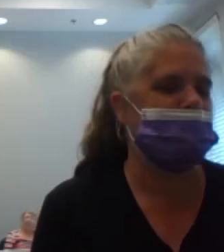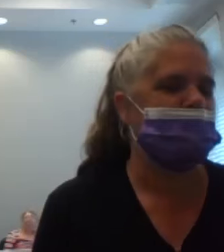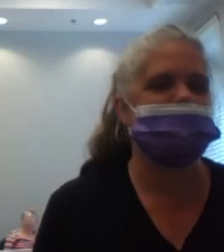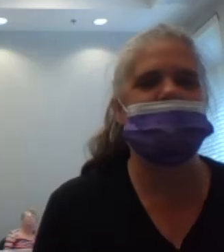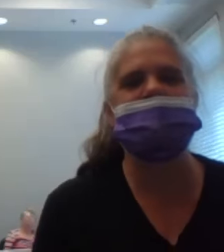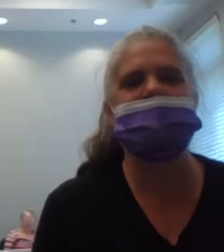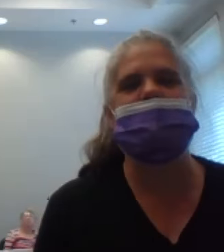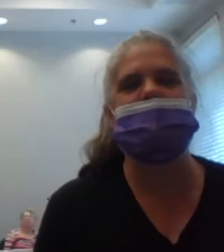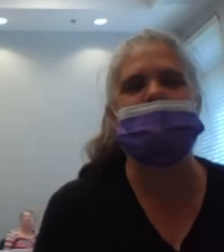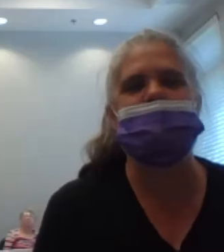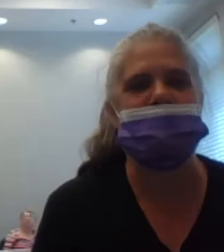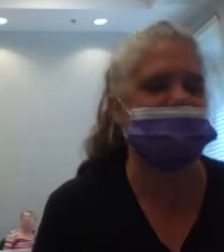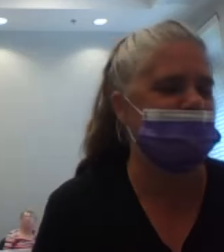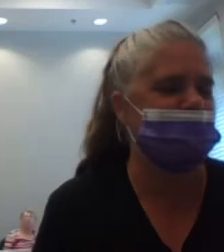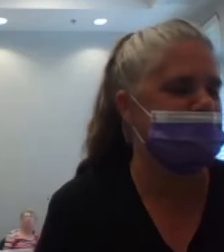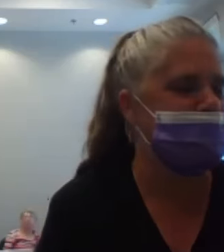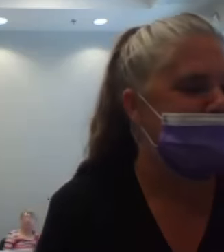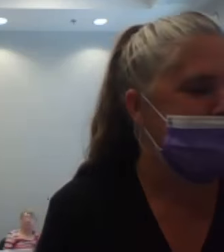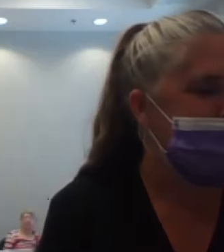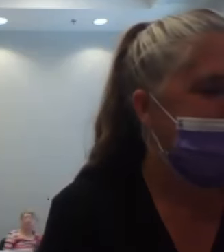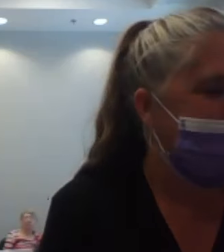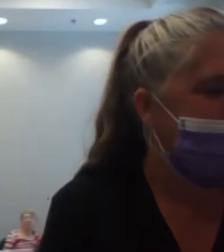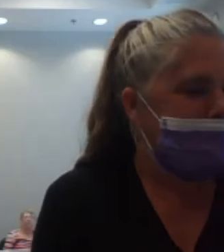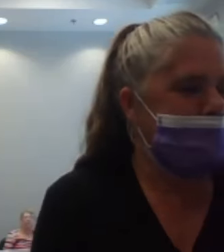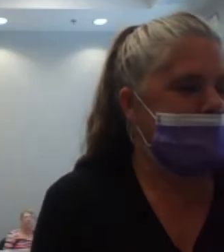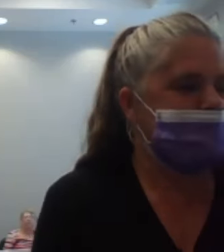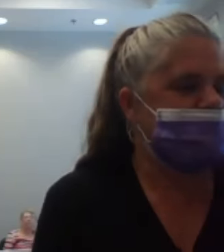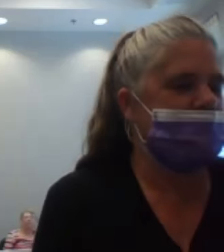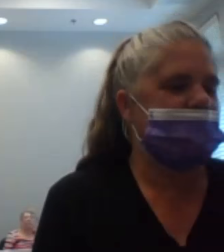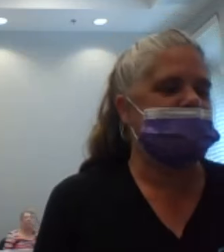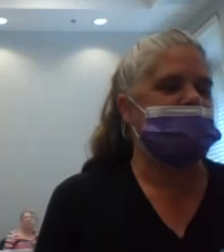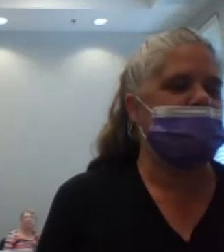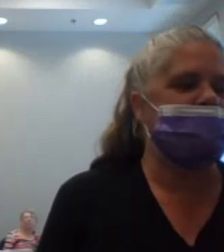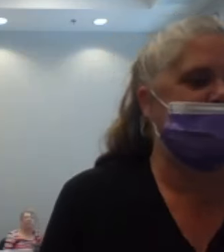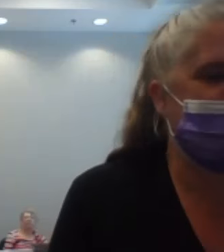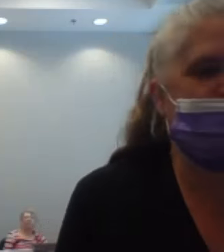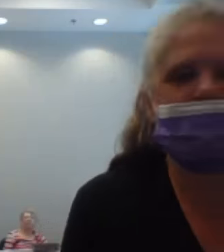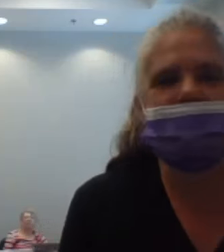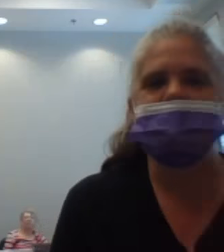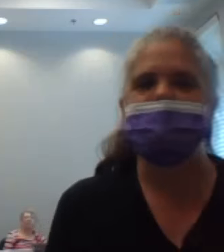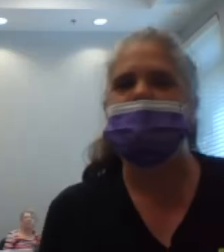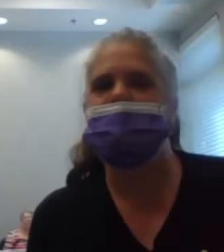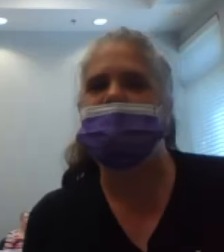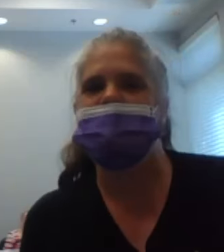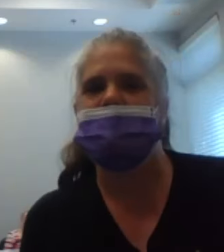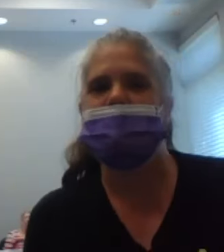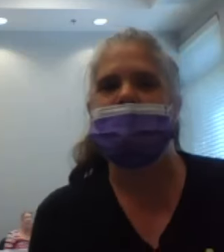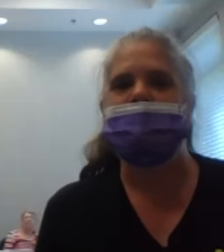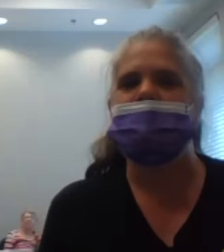Sorry, that's a little hard with the mask on. And next, what we like to do during the summer, we're going to